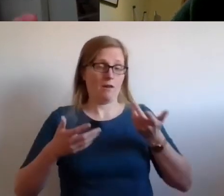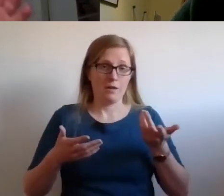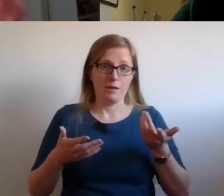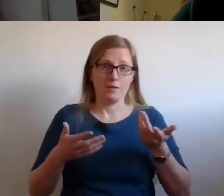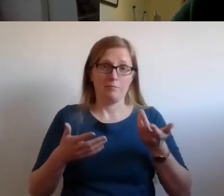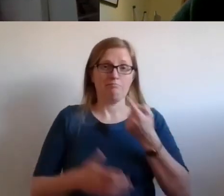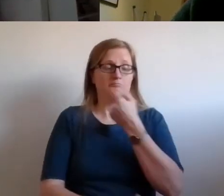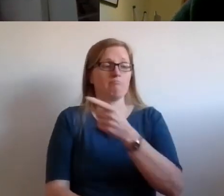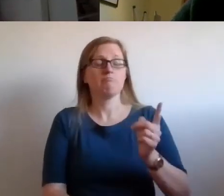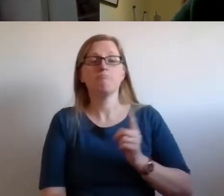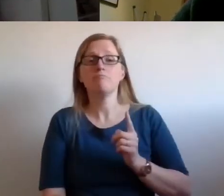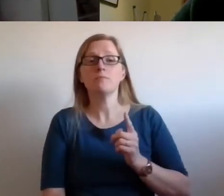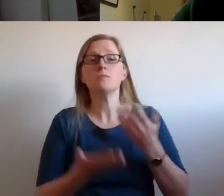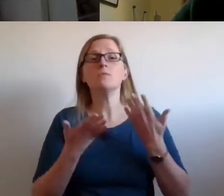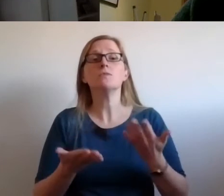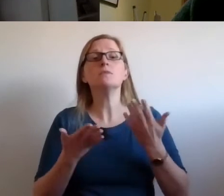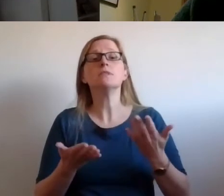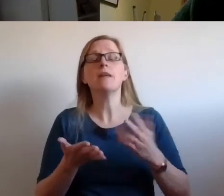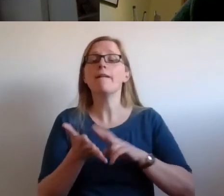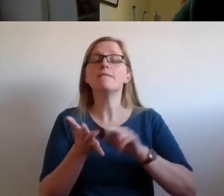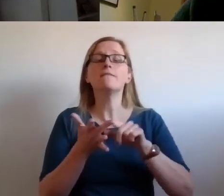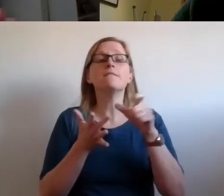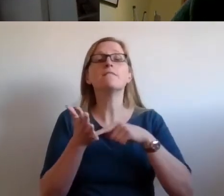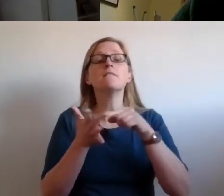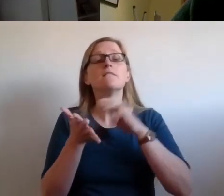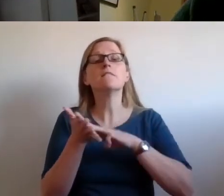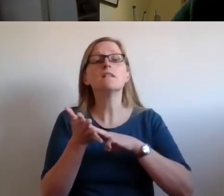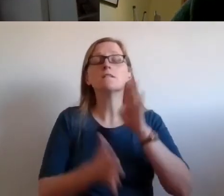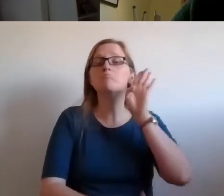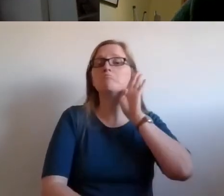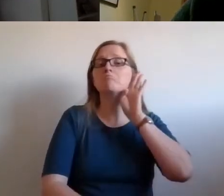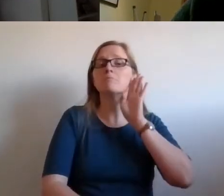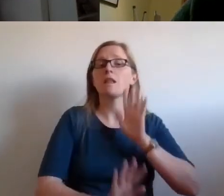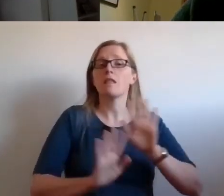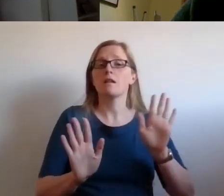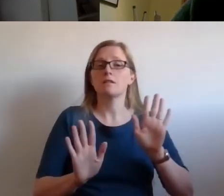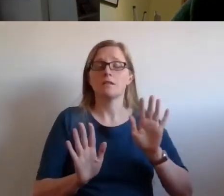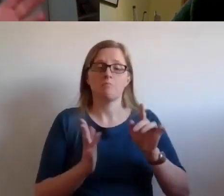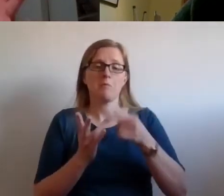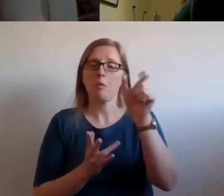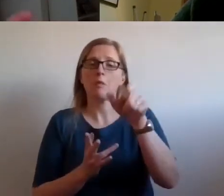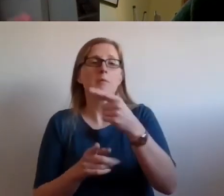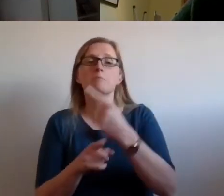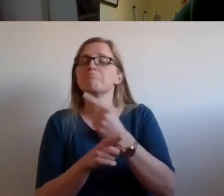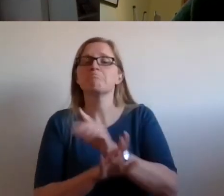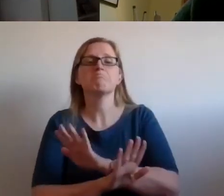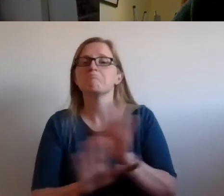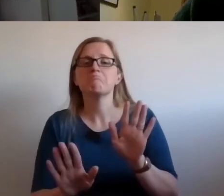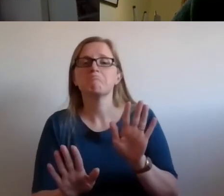and said, today, we're only going to listen to the victims of historic child abuse, no one else is going to actually speak. But we're